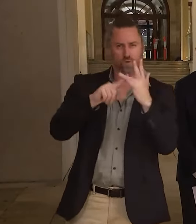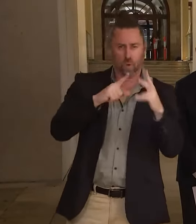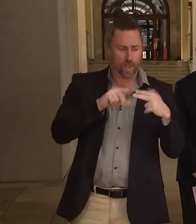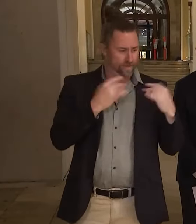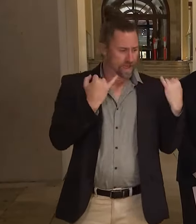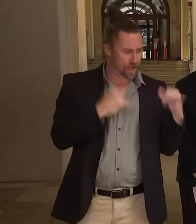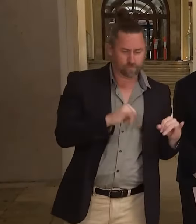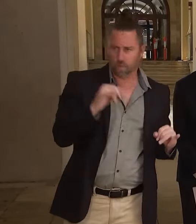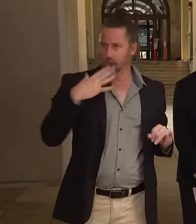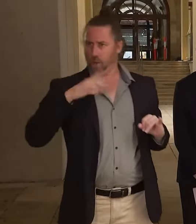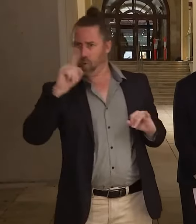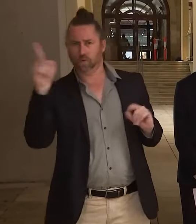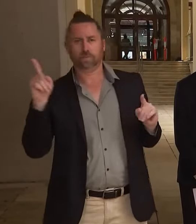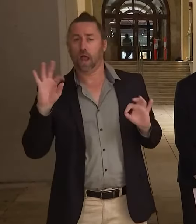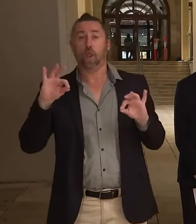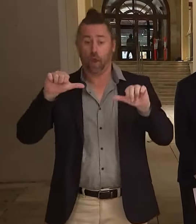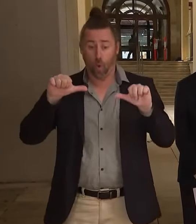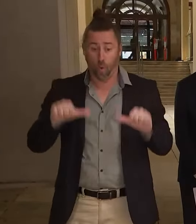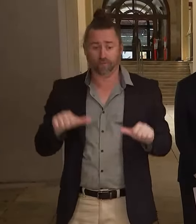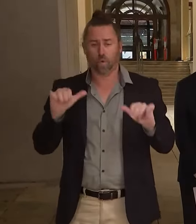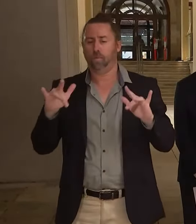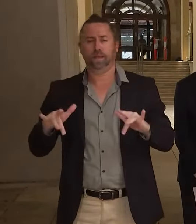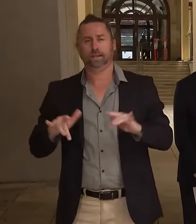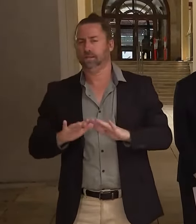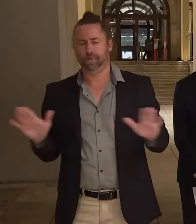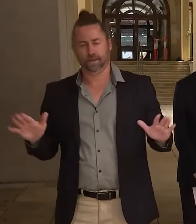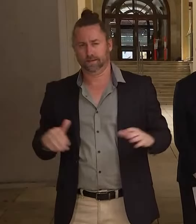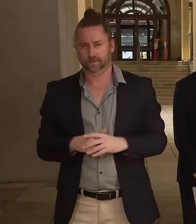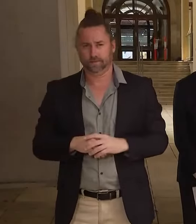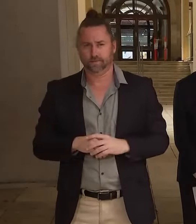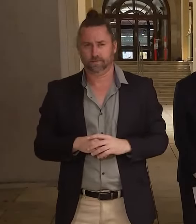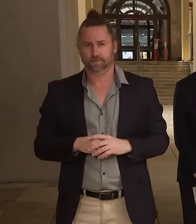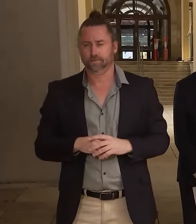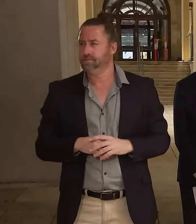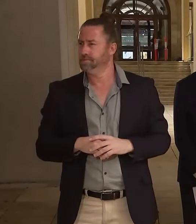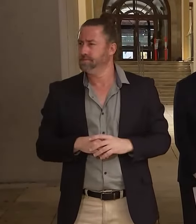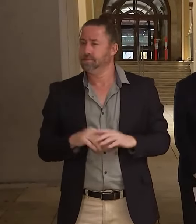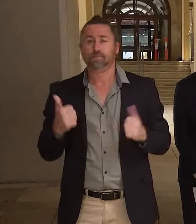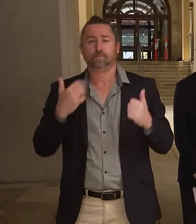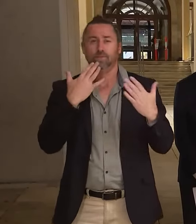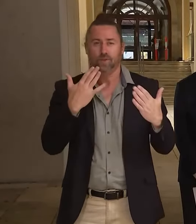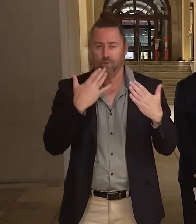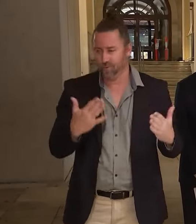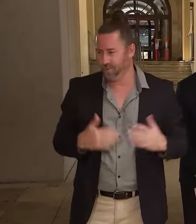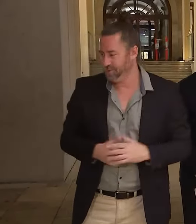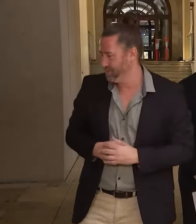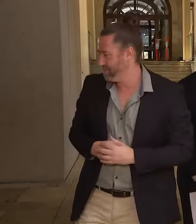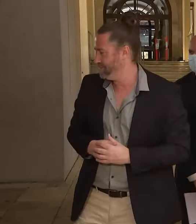be, but there's been no decisions at the moment to reduce those services. Thanks everyone.